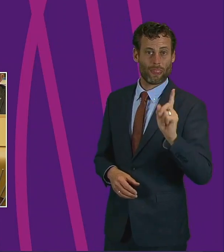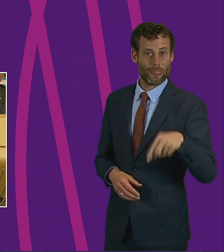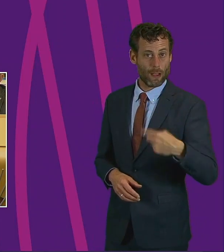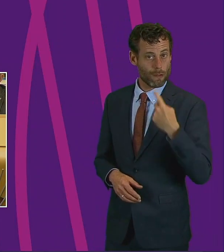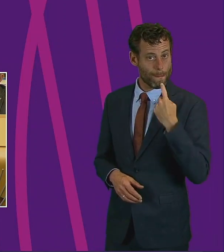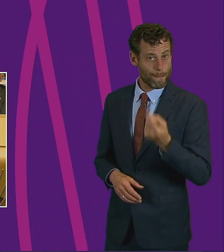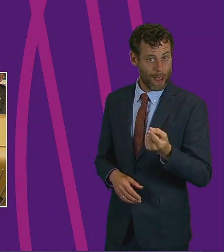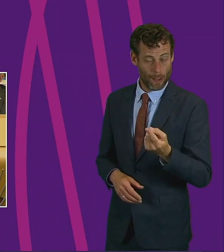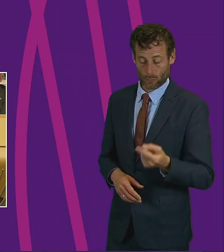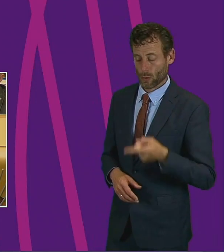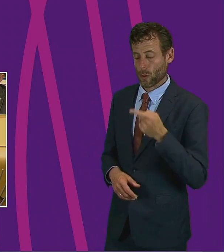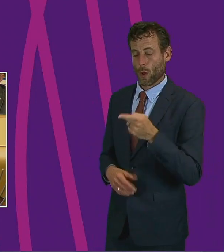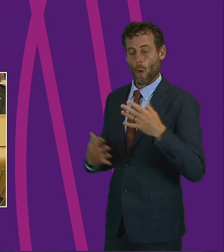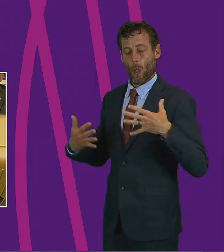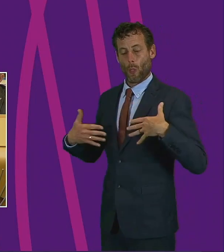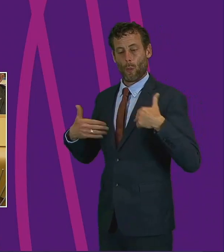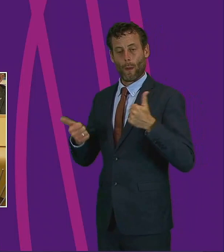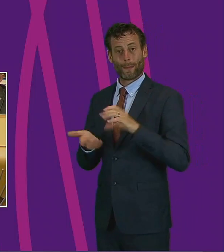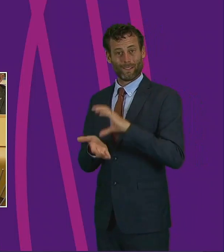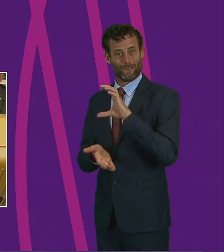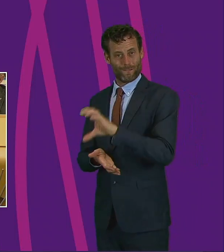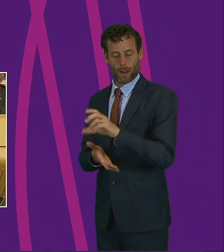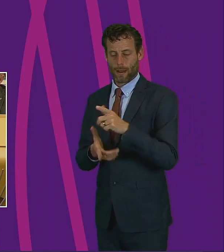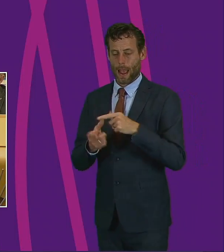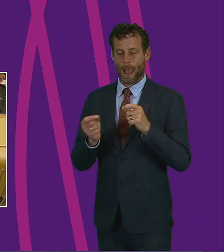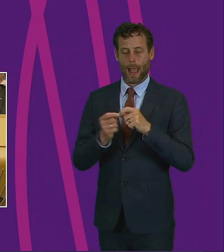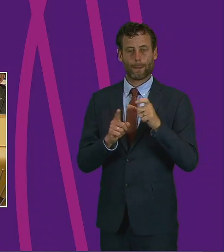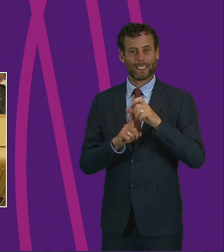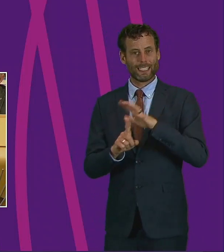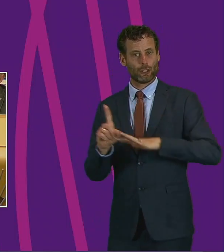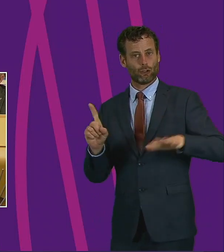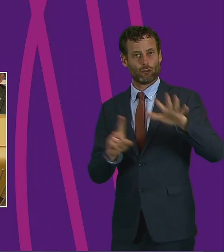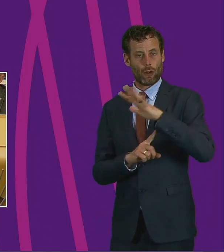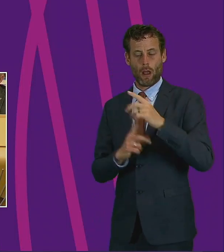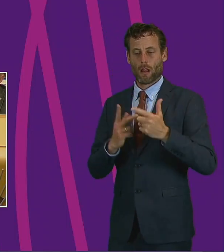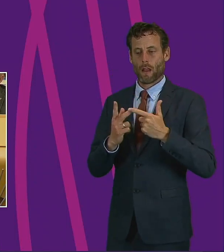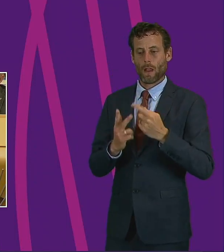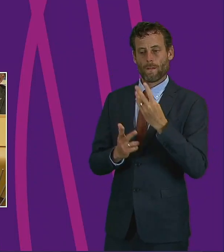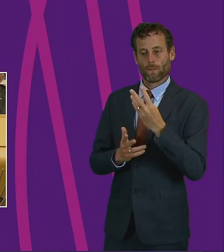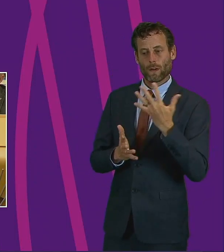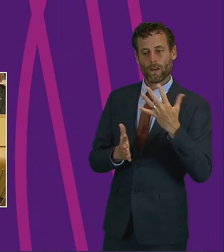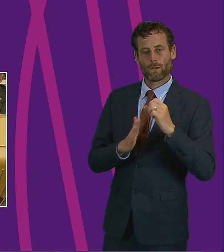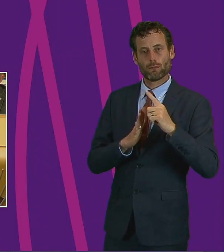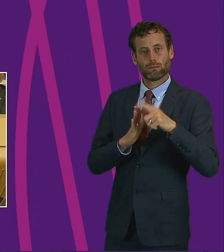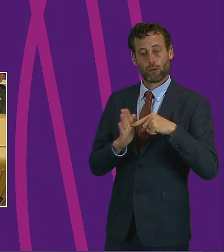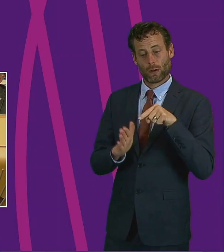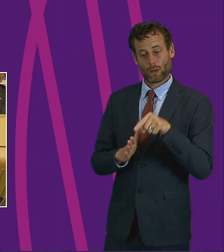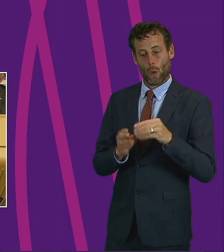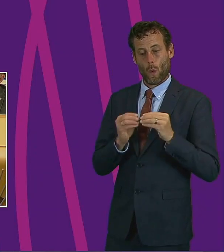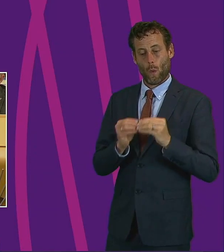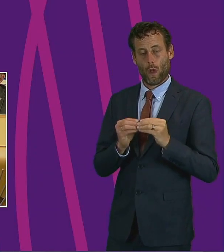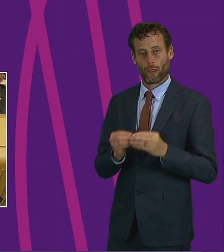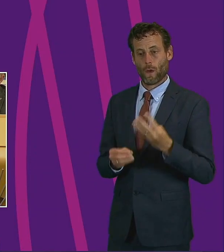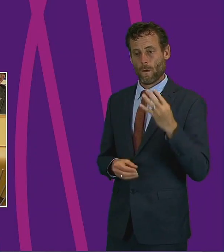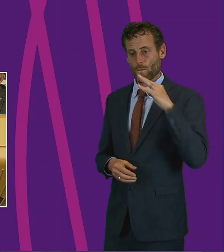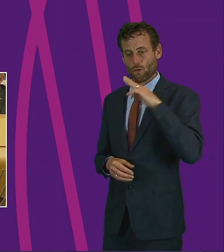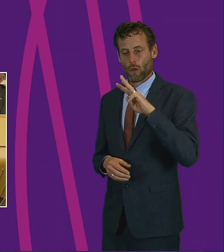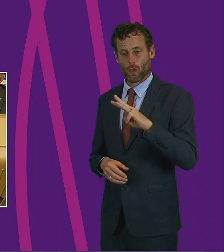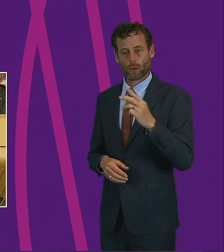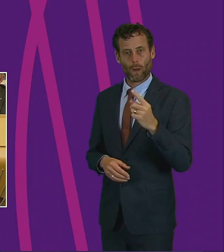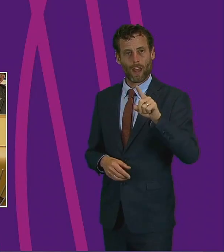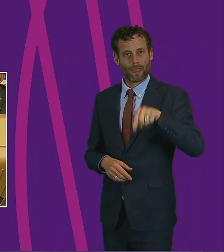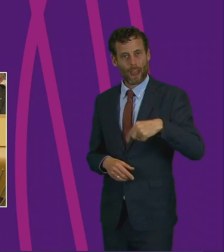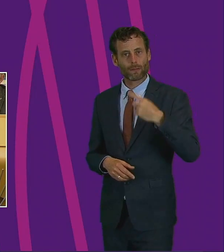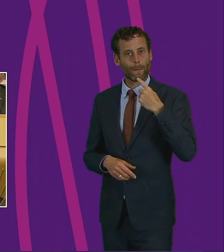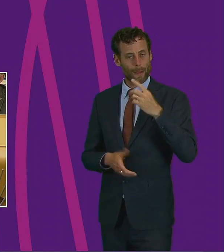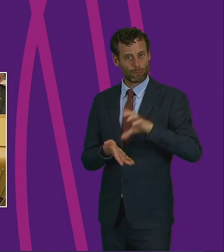through the wellbeing fund. And in Aberdeenshire, a further 45 projects with a value of £431,000 have been given